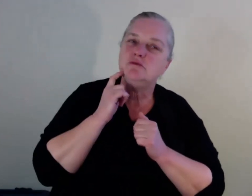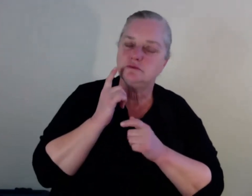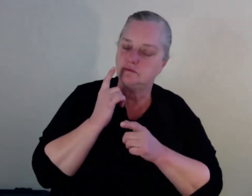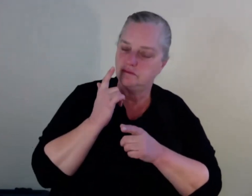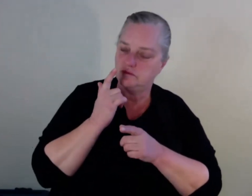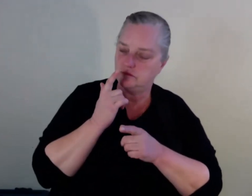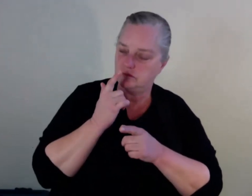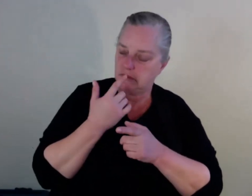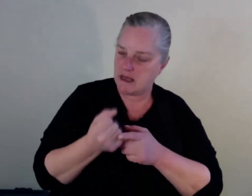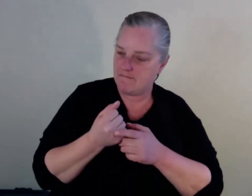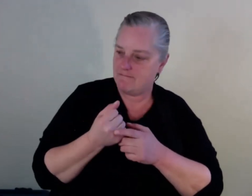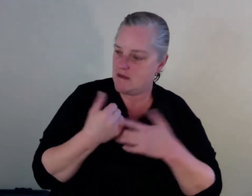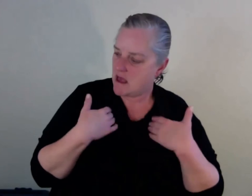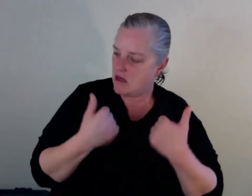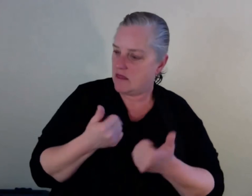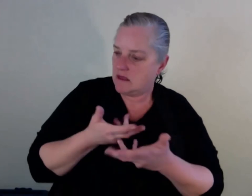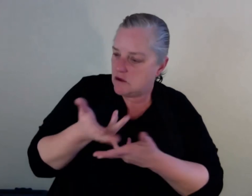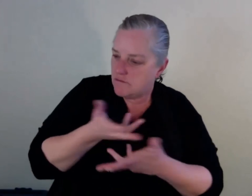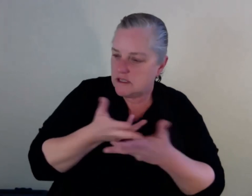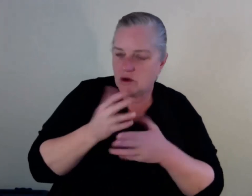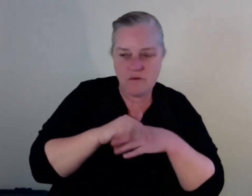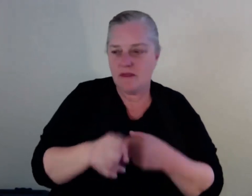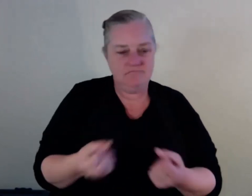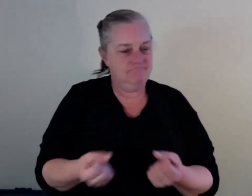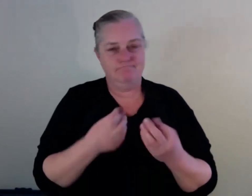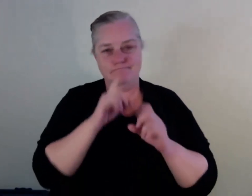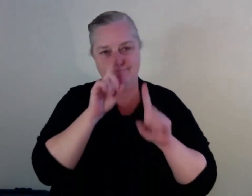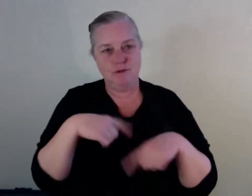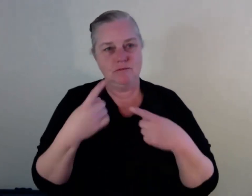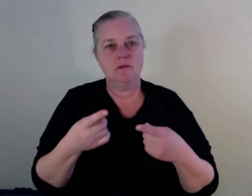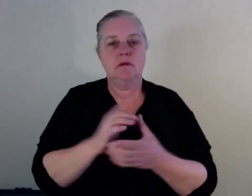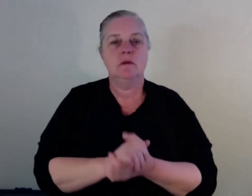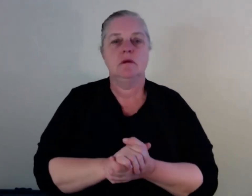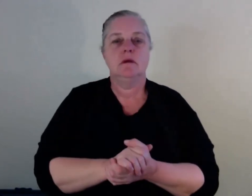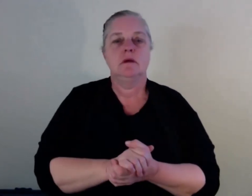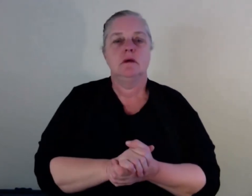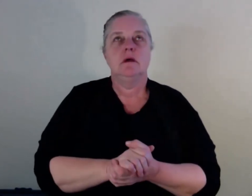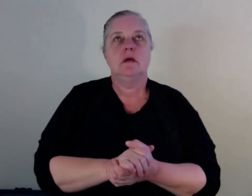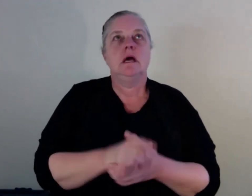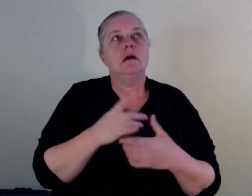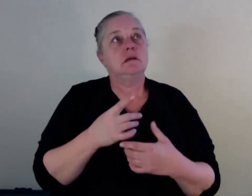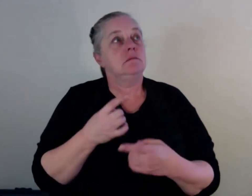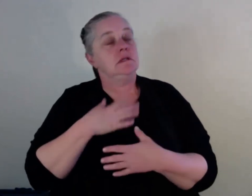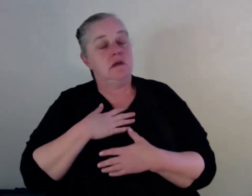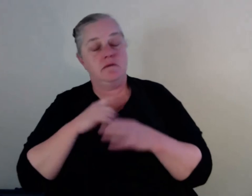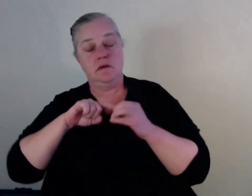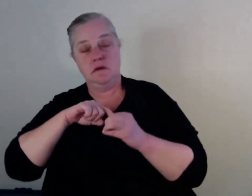Also, I just want to add, you know, also being queer in the gay community and being a male at my age, I'm 39 years old. So